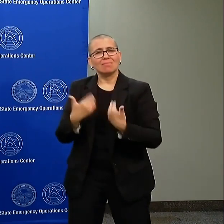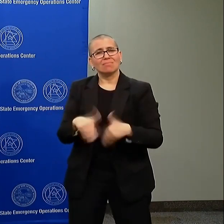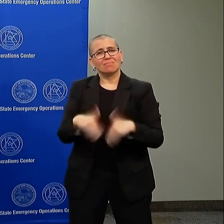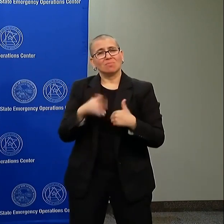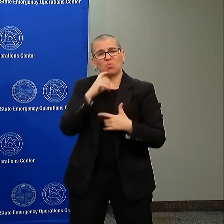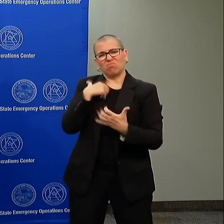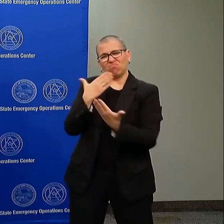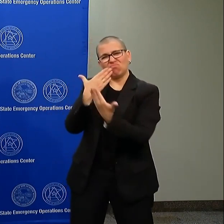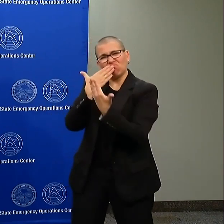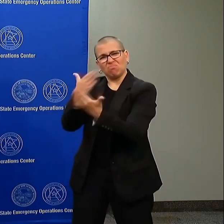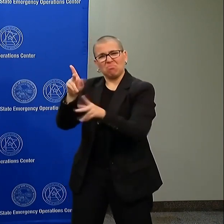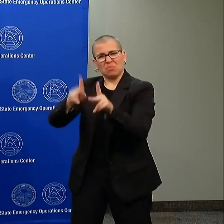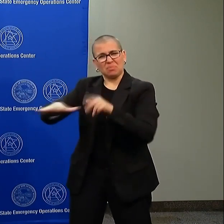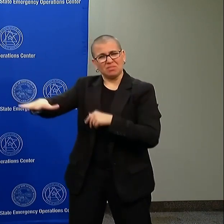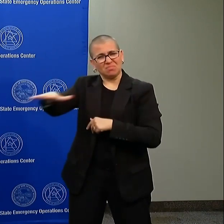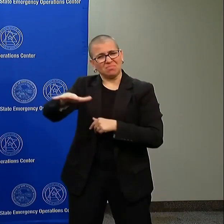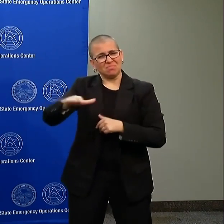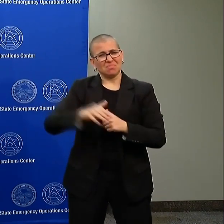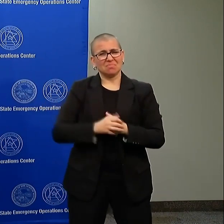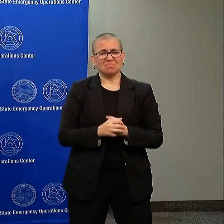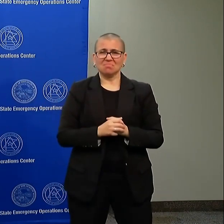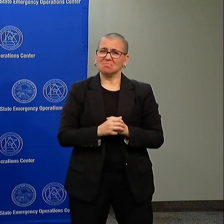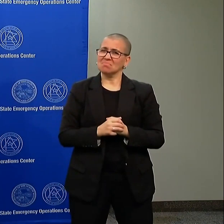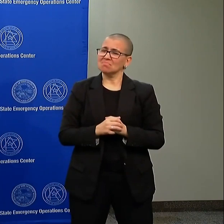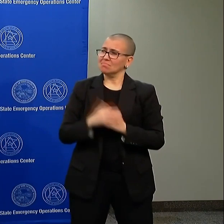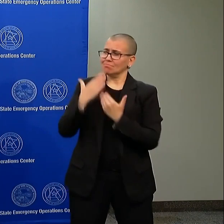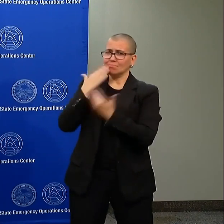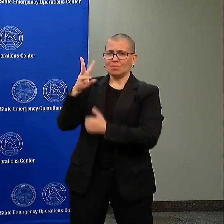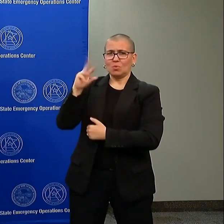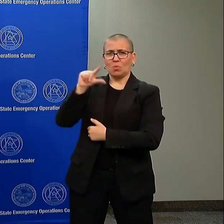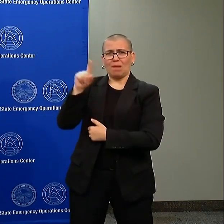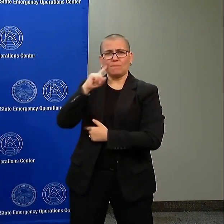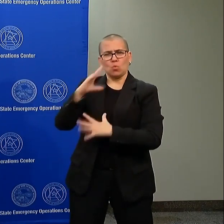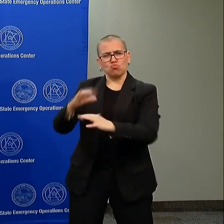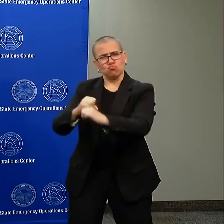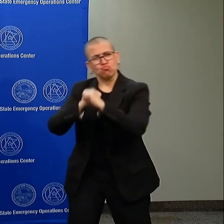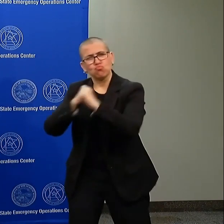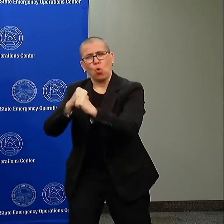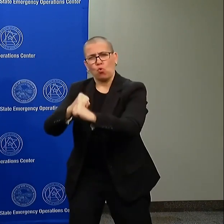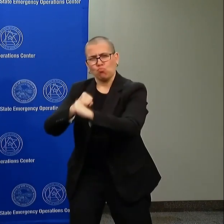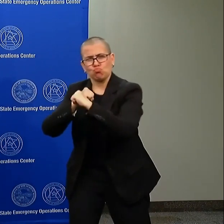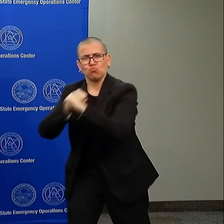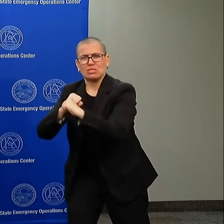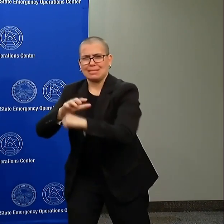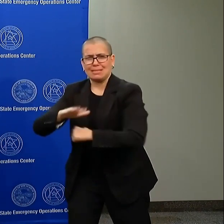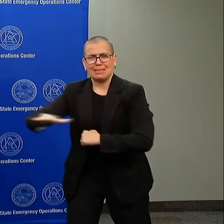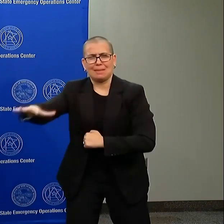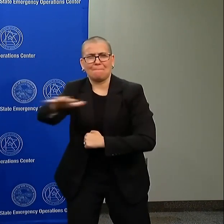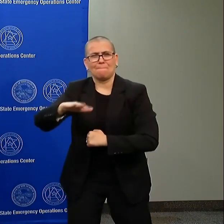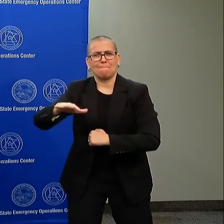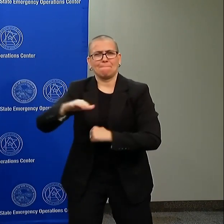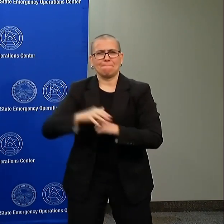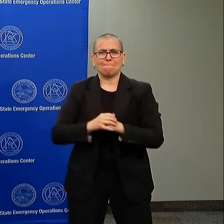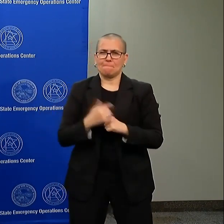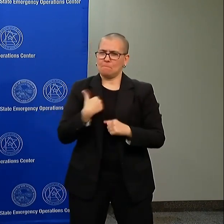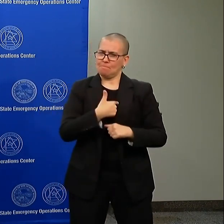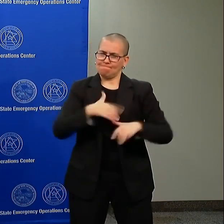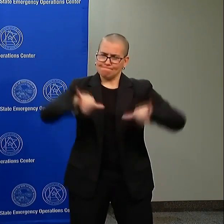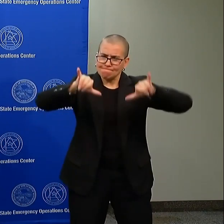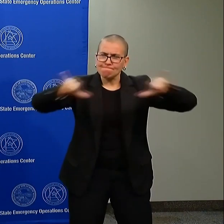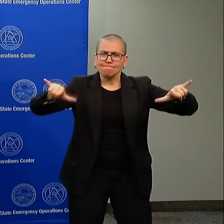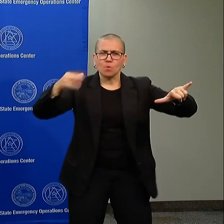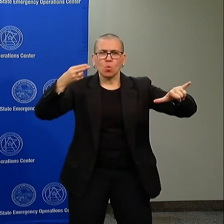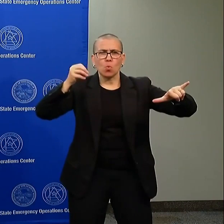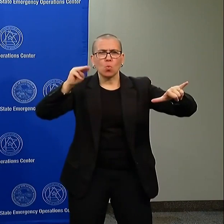who took strong action early to protect Minnesotans in this pandemic crisis, we showed that togetherness by staying home. We